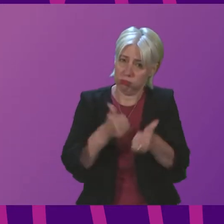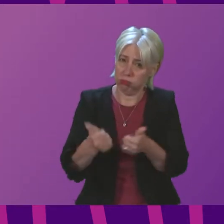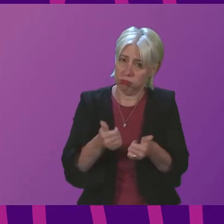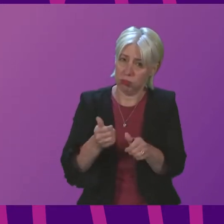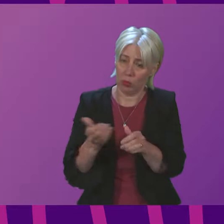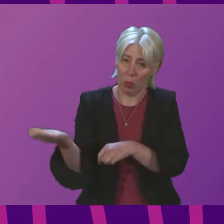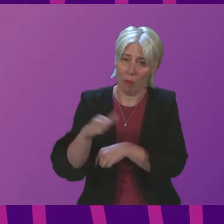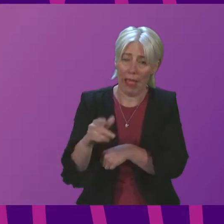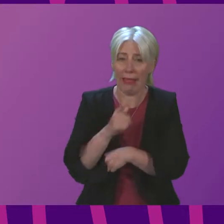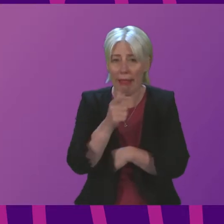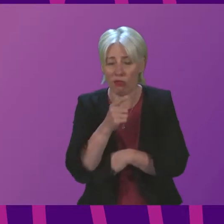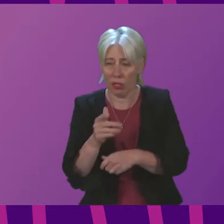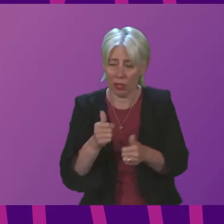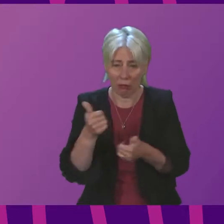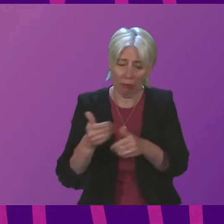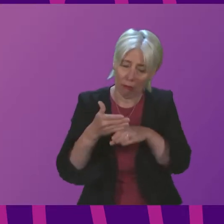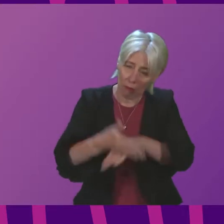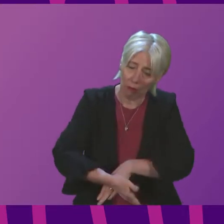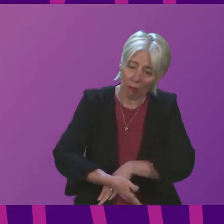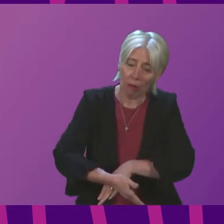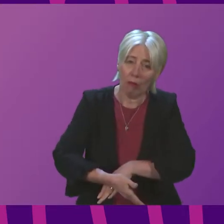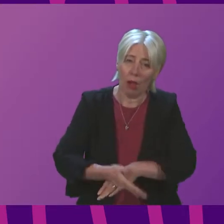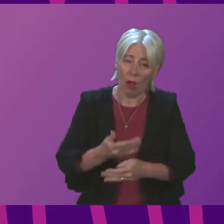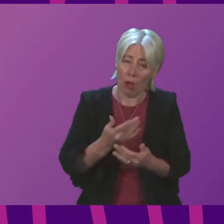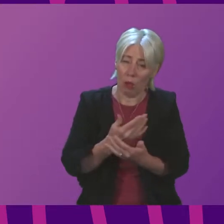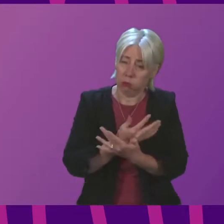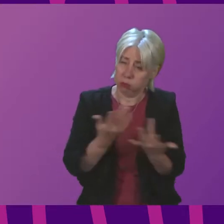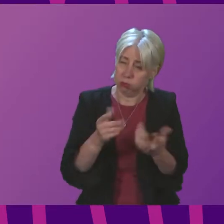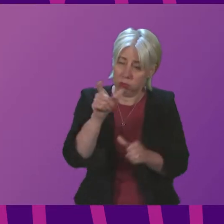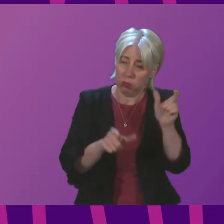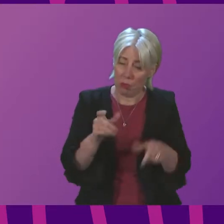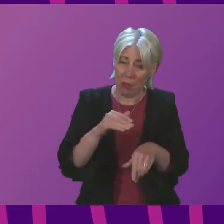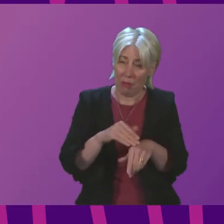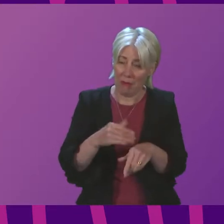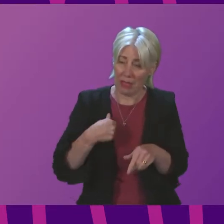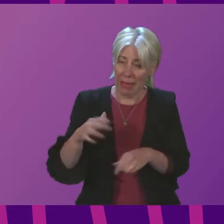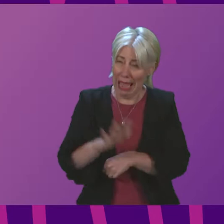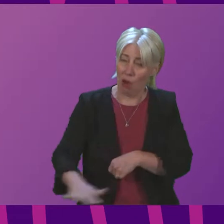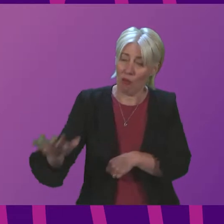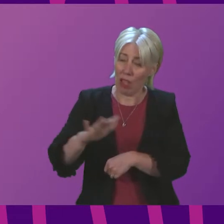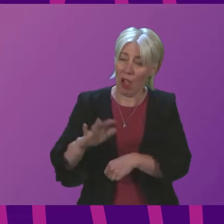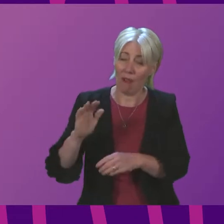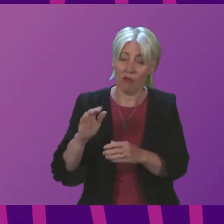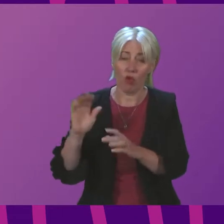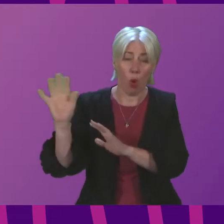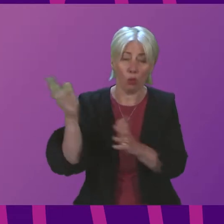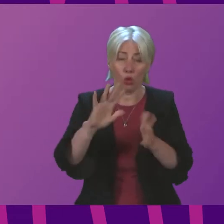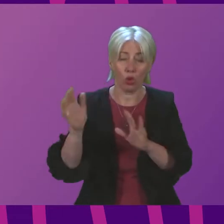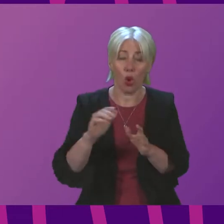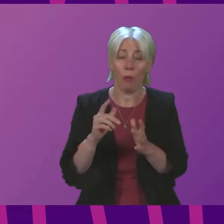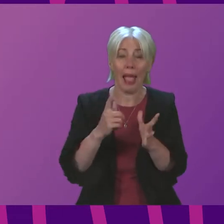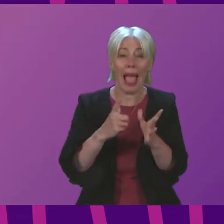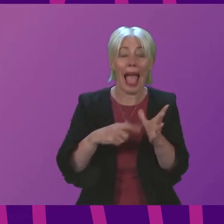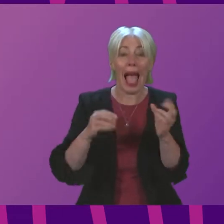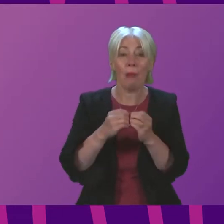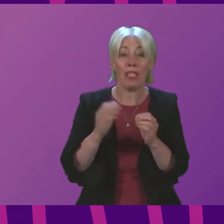affected thousands of people across my constituency have been and still remain impacted by the storm I spoke to care homes across Aberdeenshire West who were